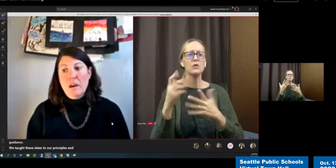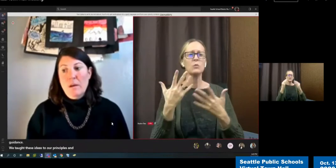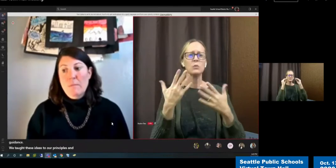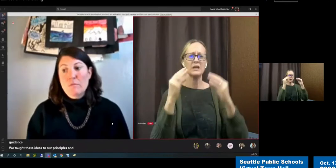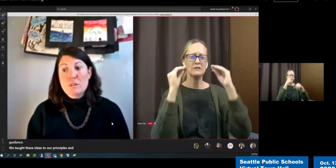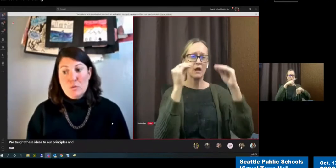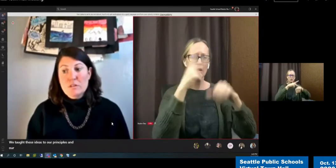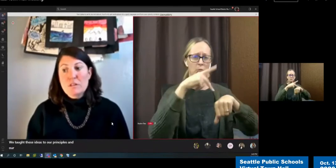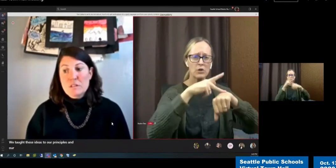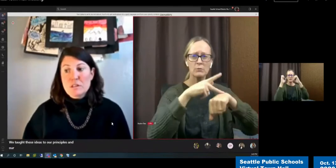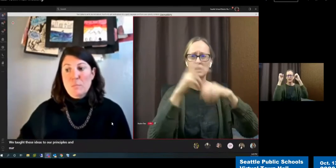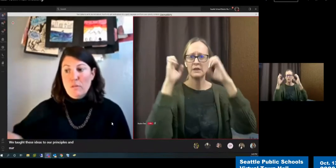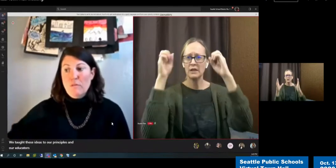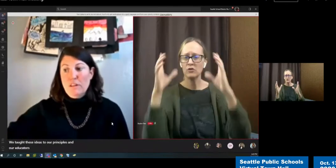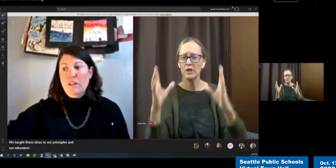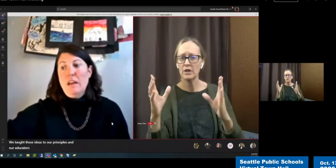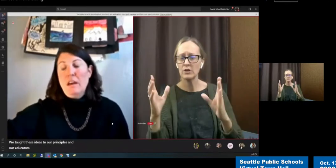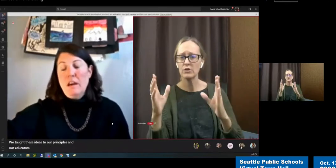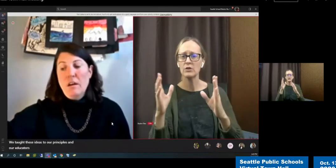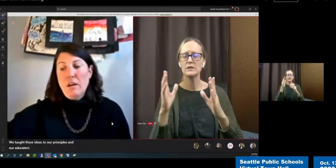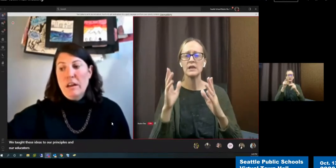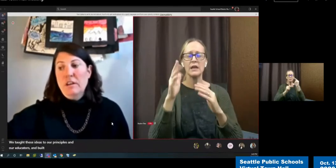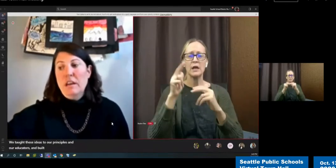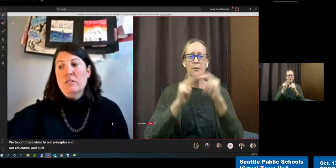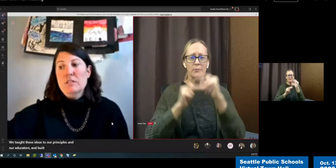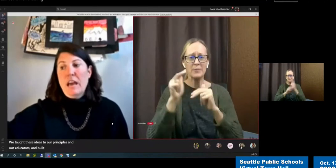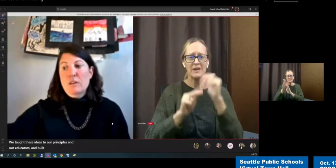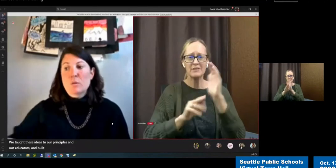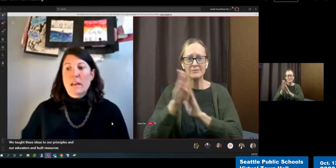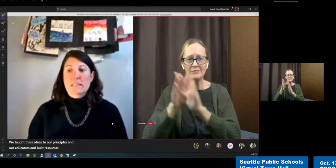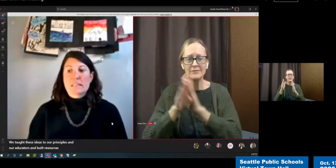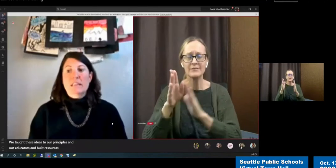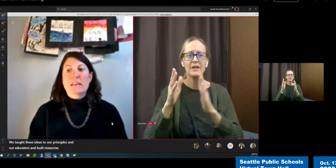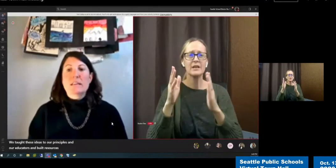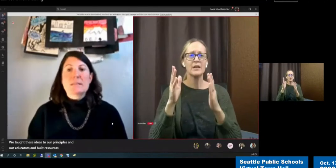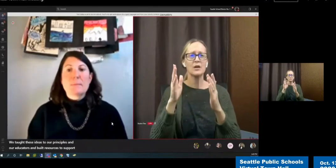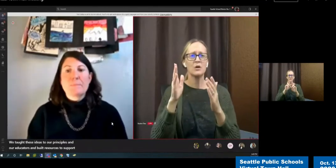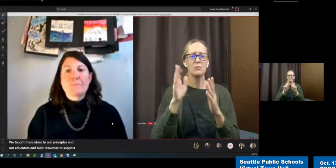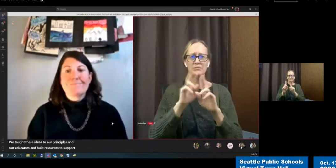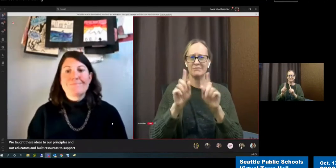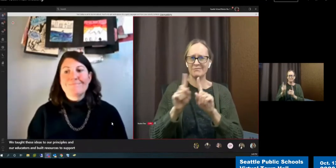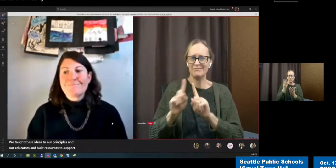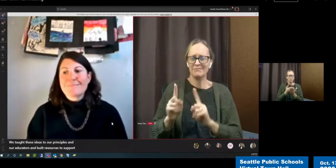resources to support our educators to actualize these ideas.